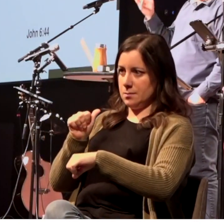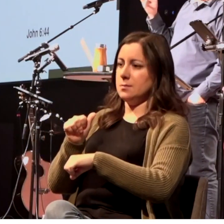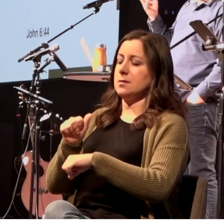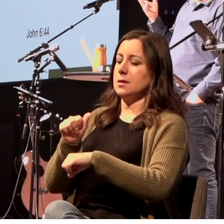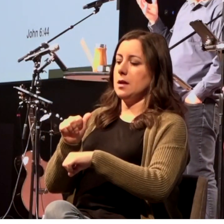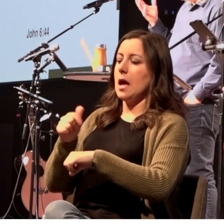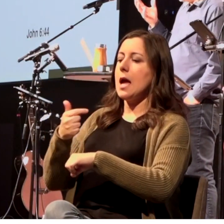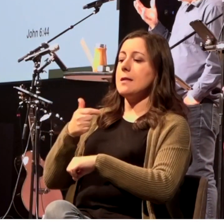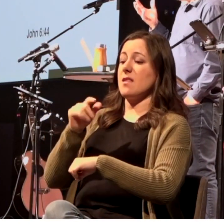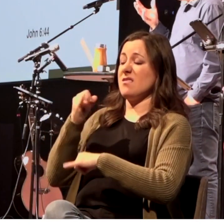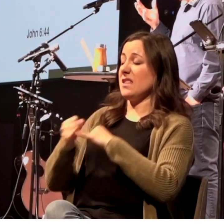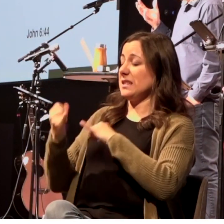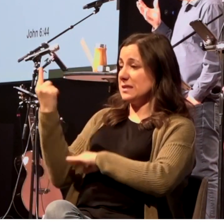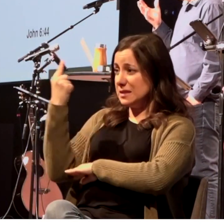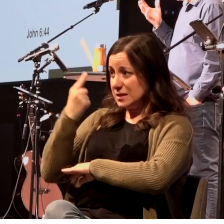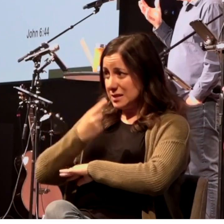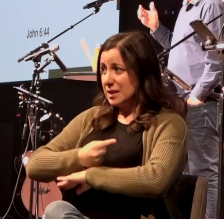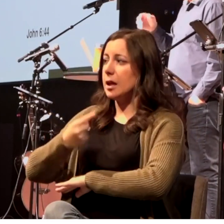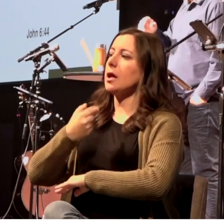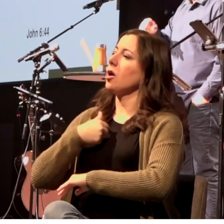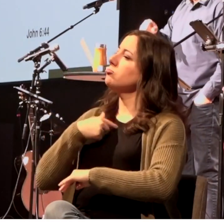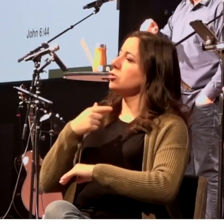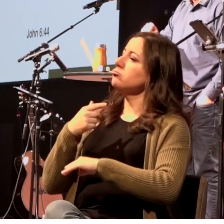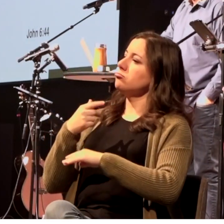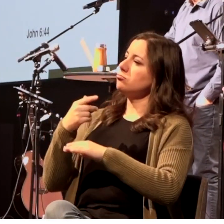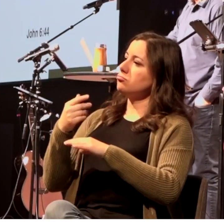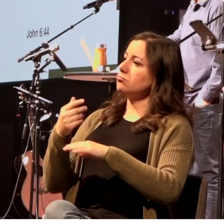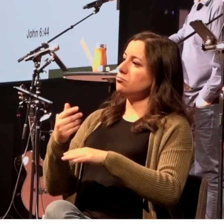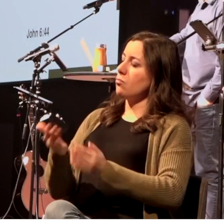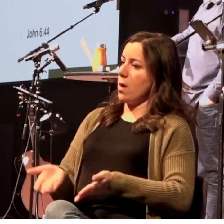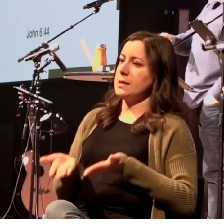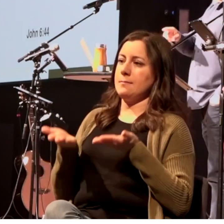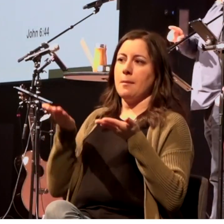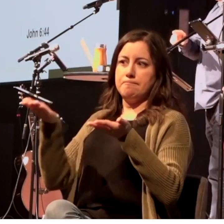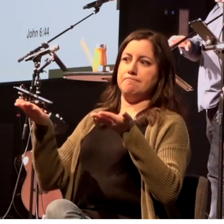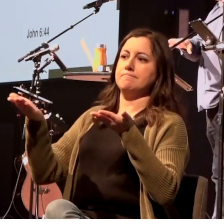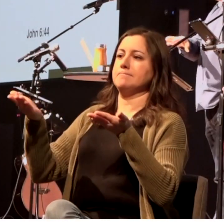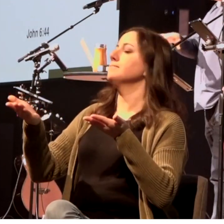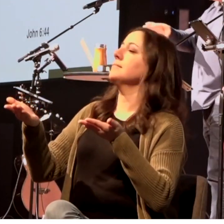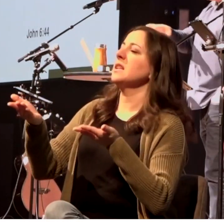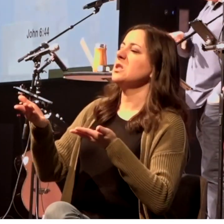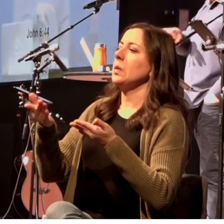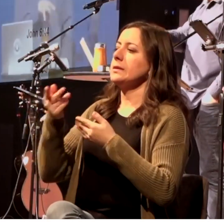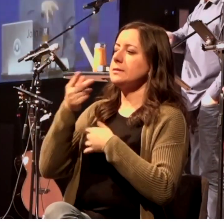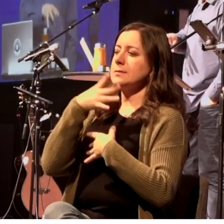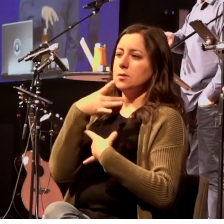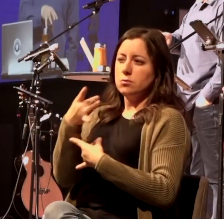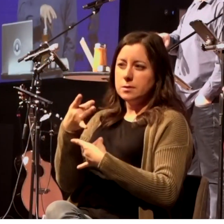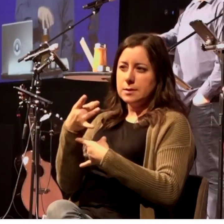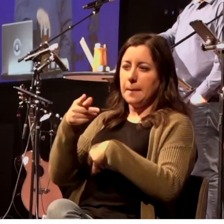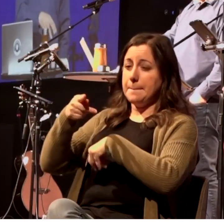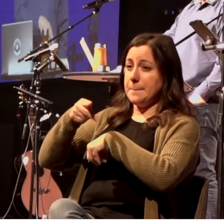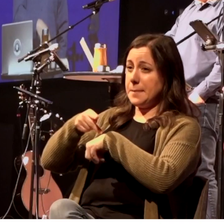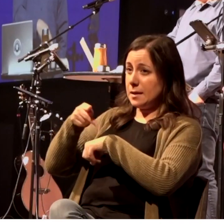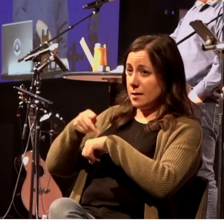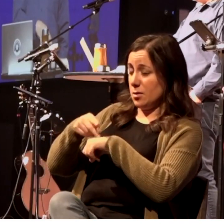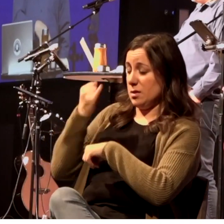him up the last day. See, and here's the thing that stands out to me. it appears as you read through the story here